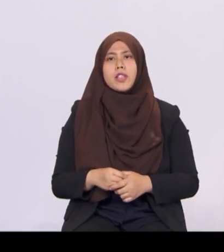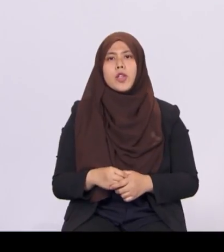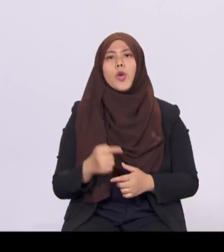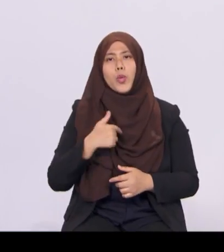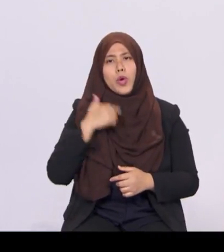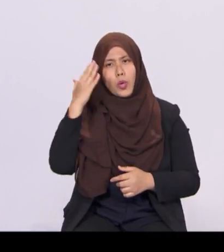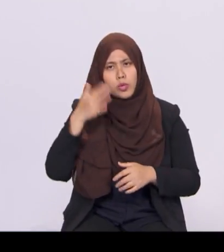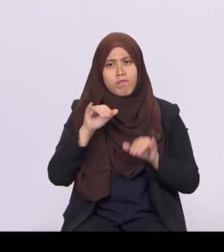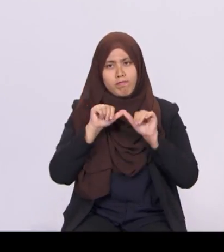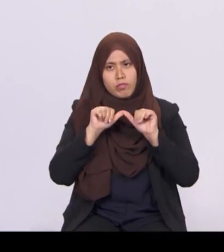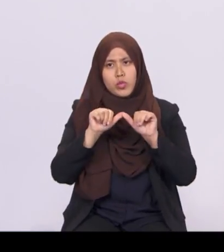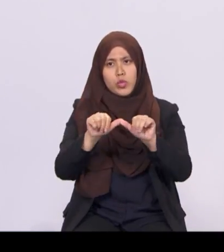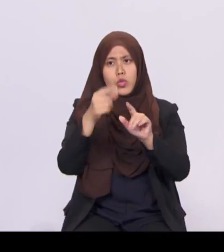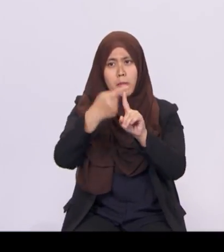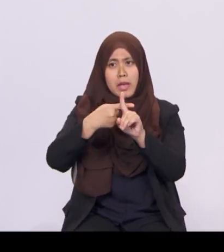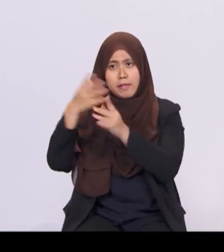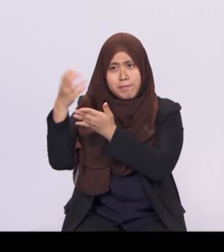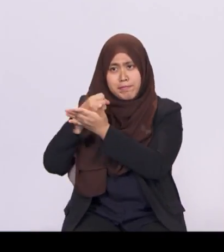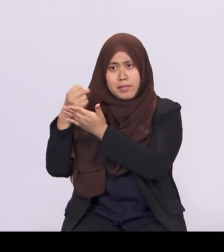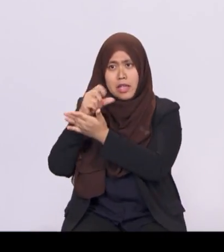will retain this monthly concessionary FDW levy of $60.